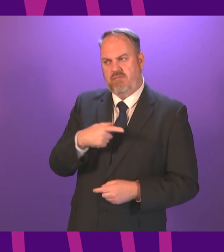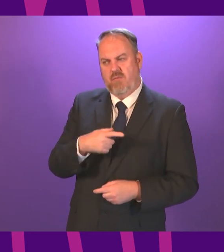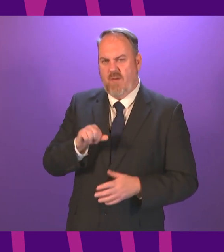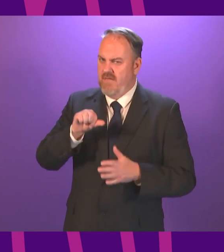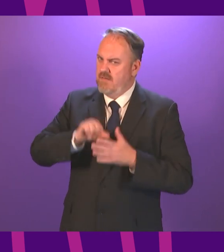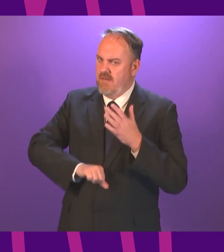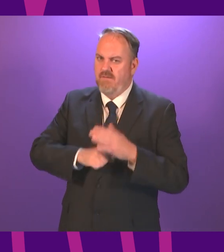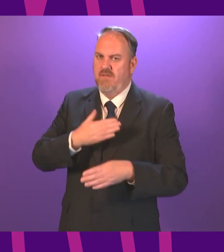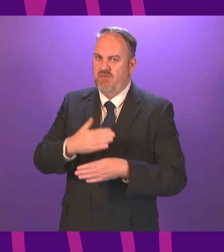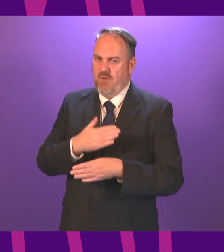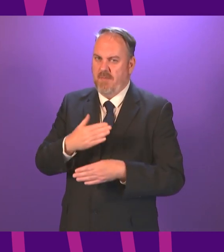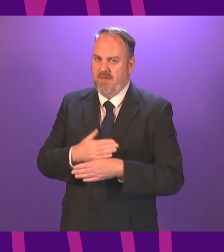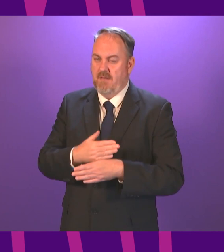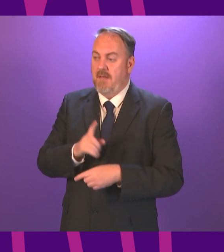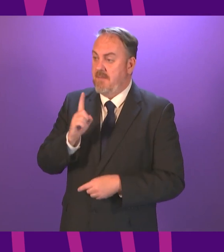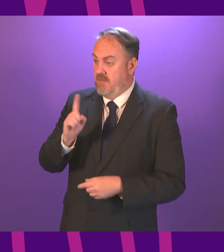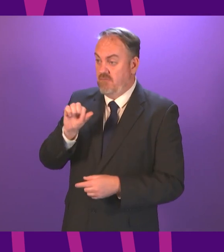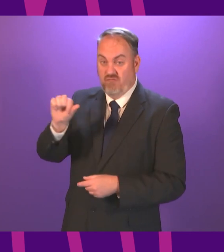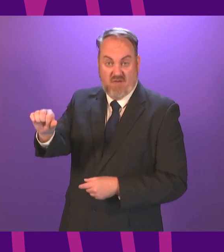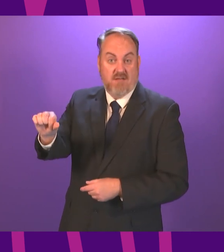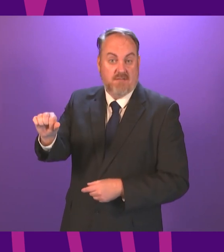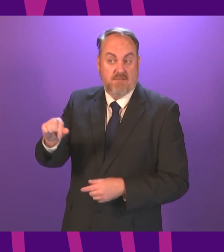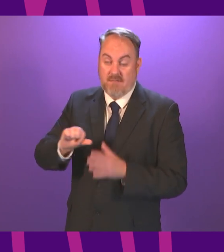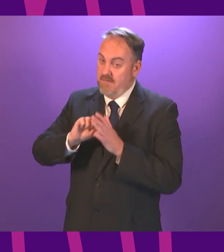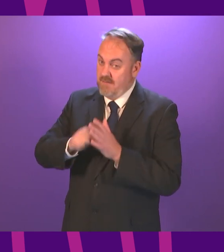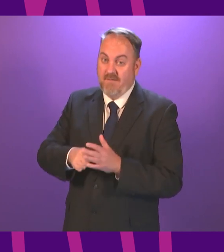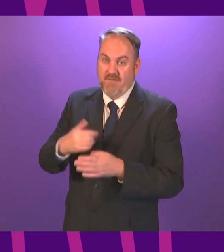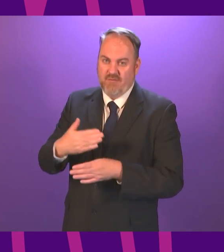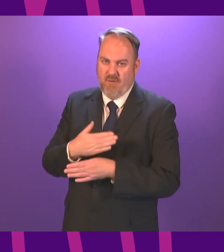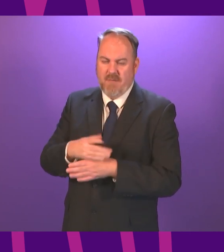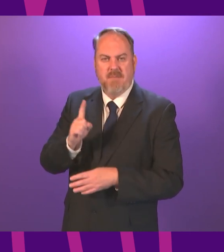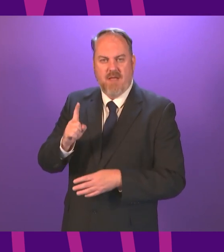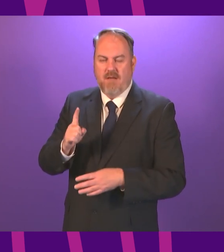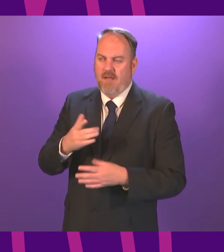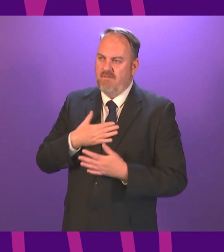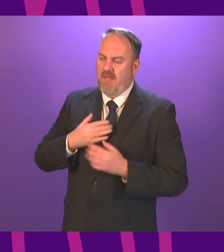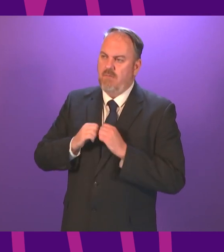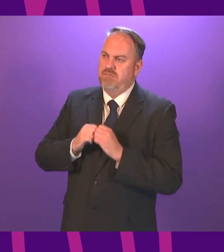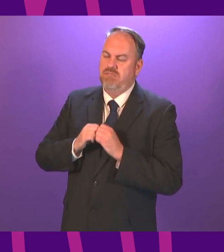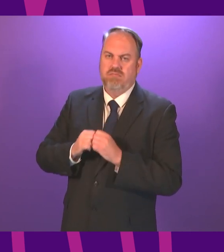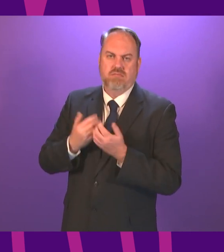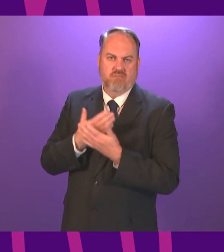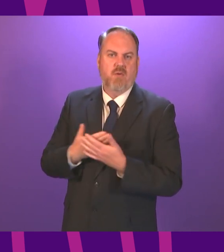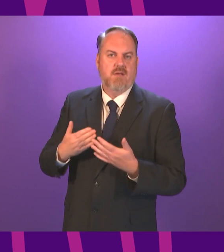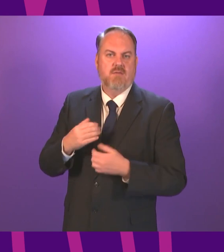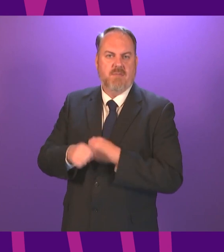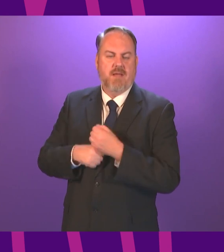job you have that is true but it also as Annie Wells rightly reflected is a huge honour to be the